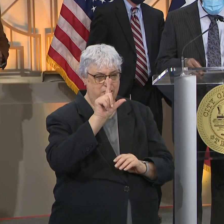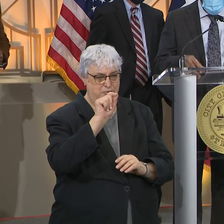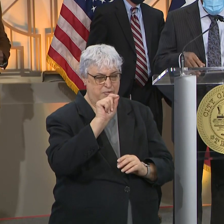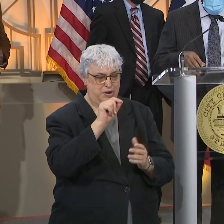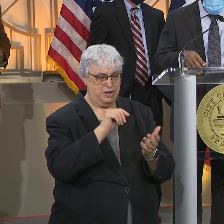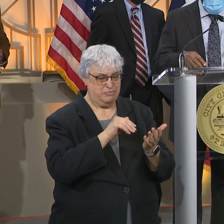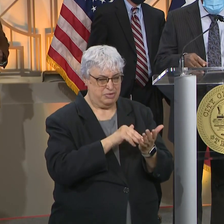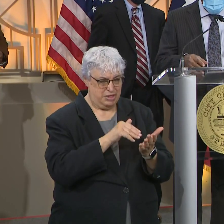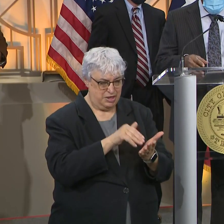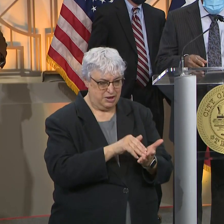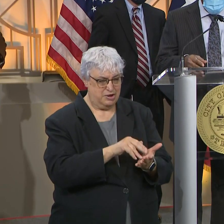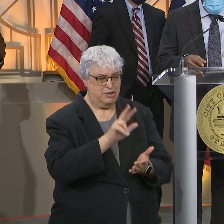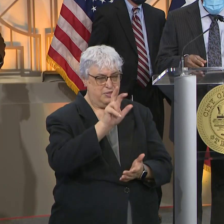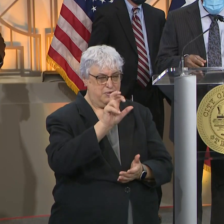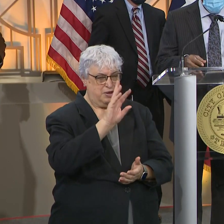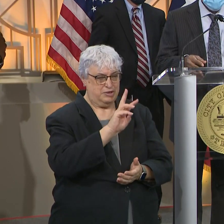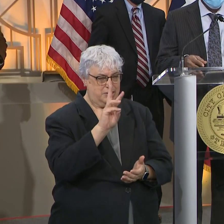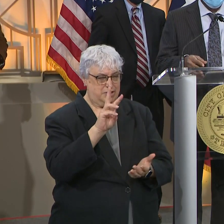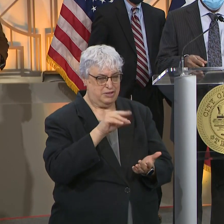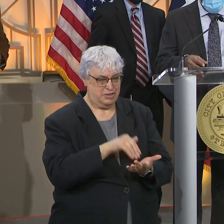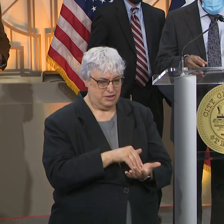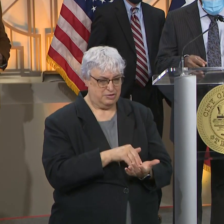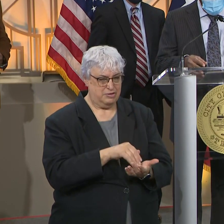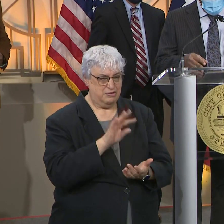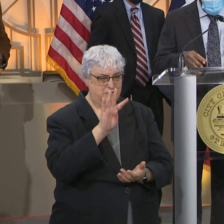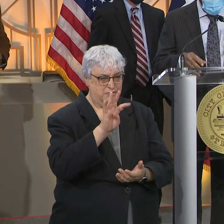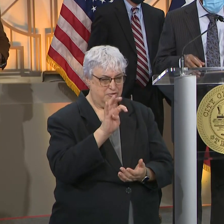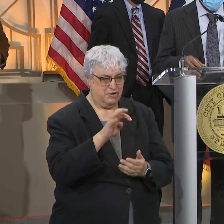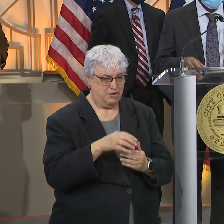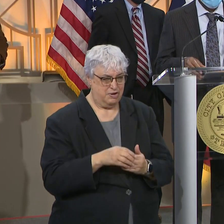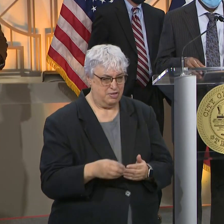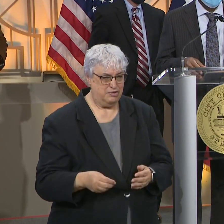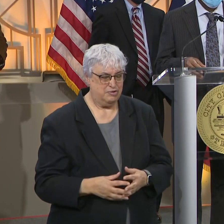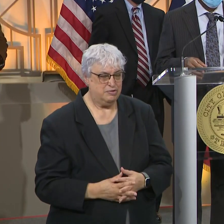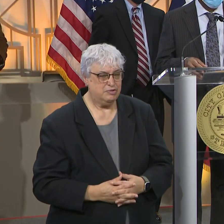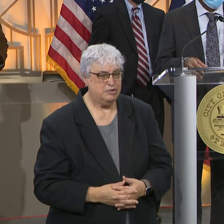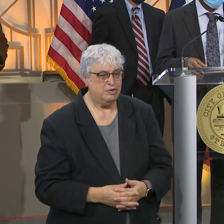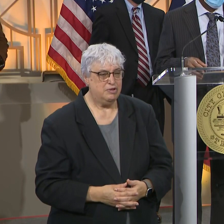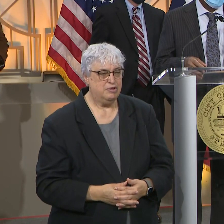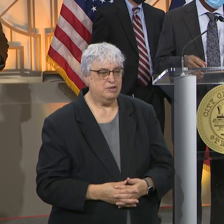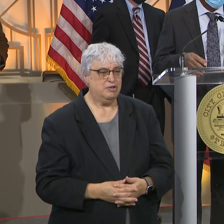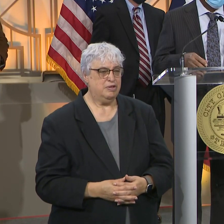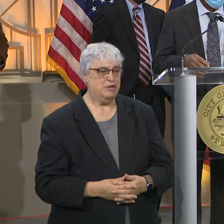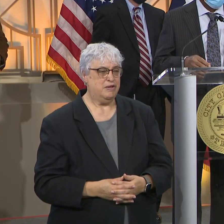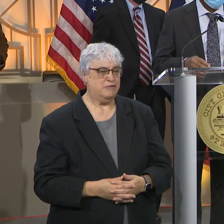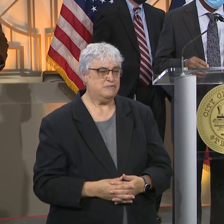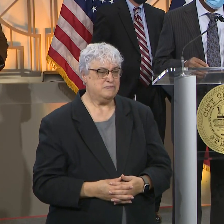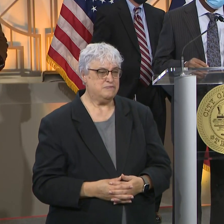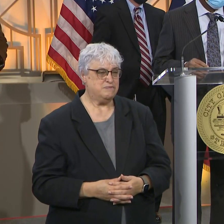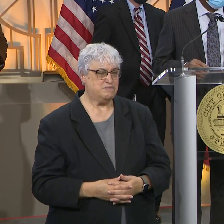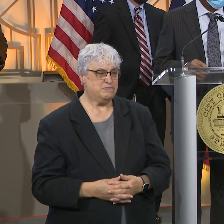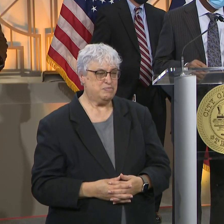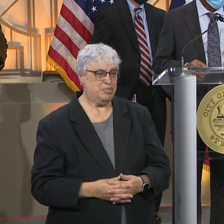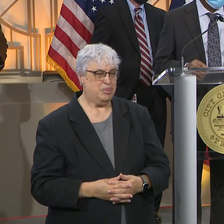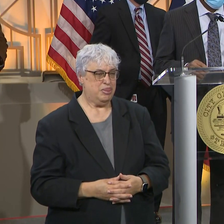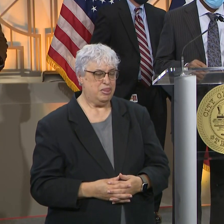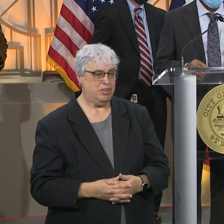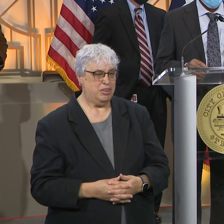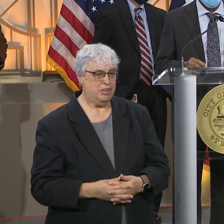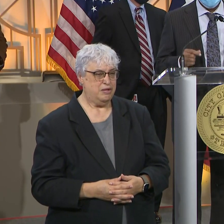,366,400. So we'll do that. And then lastly,